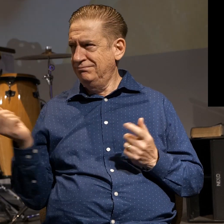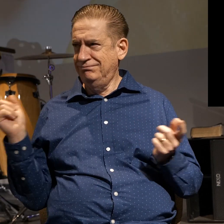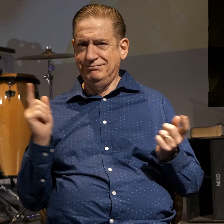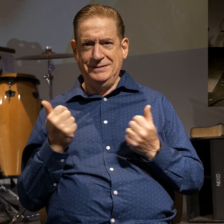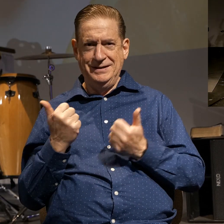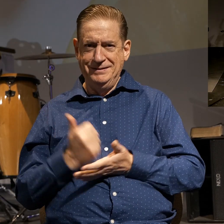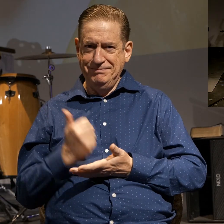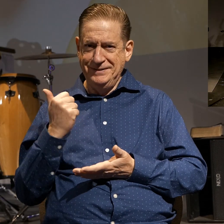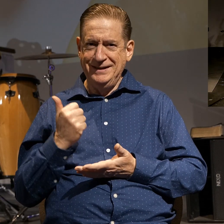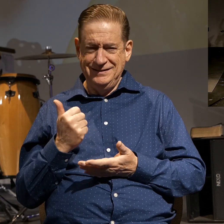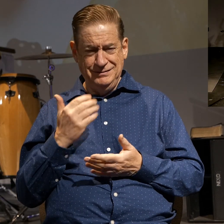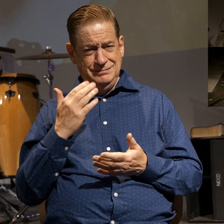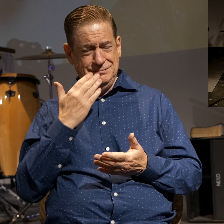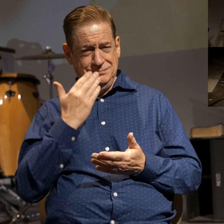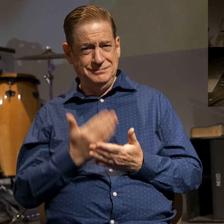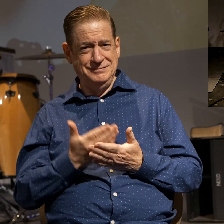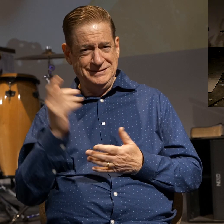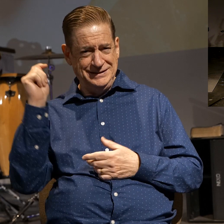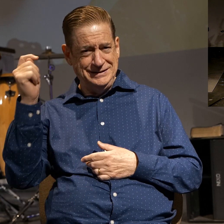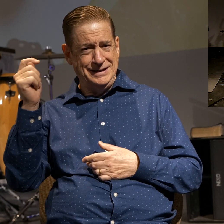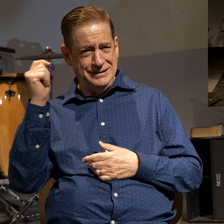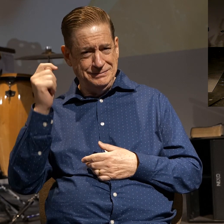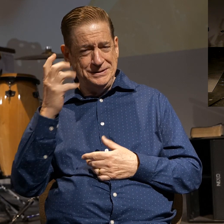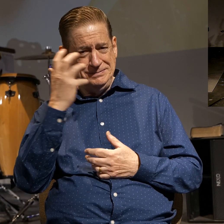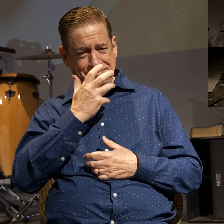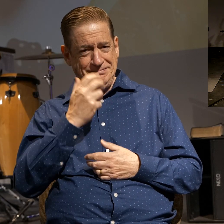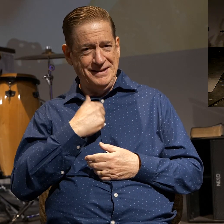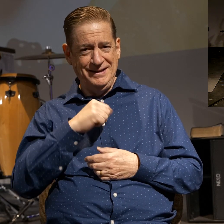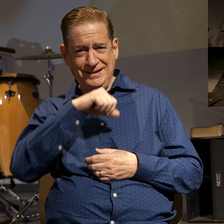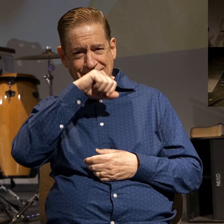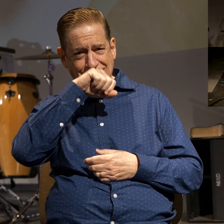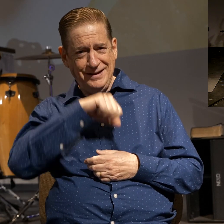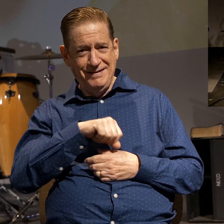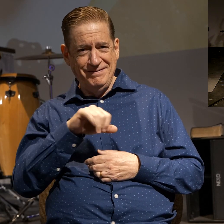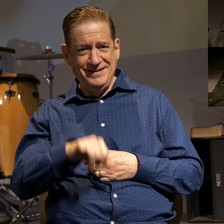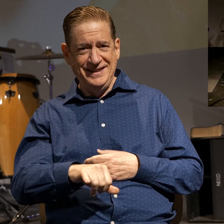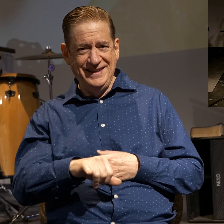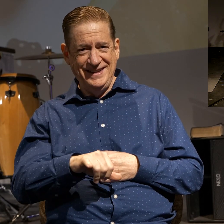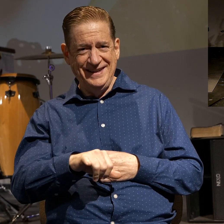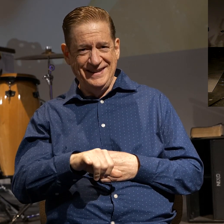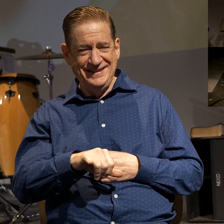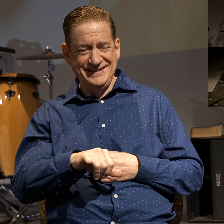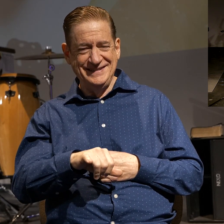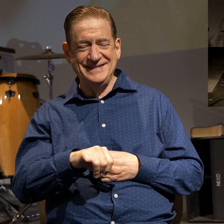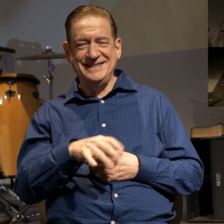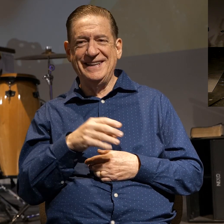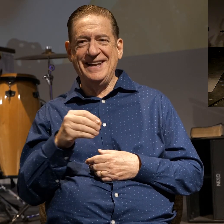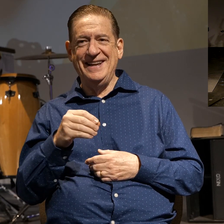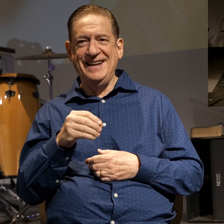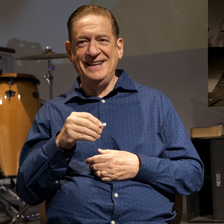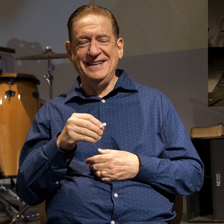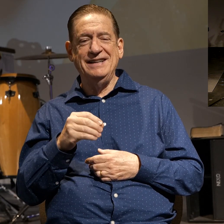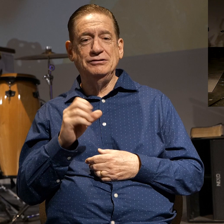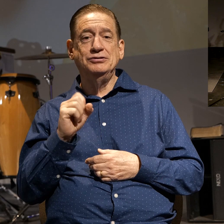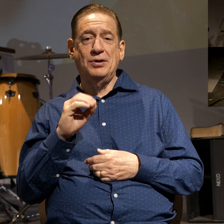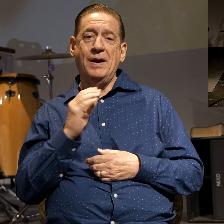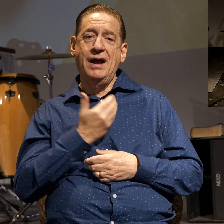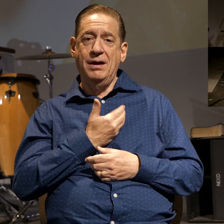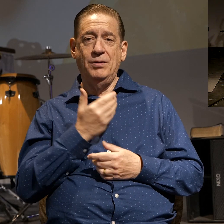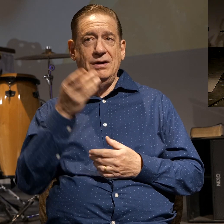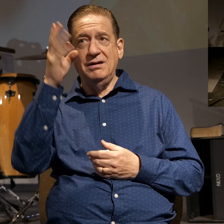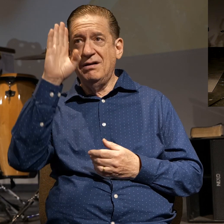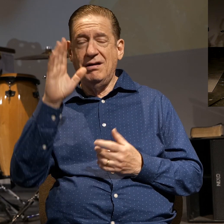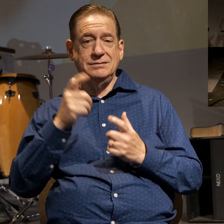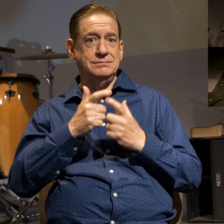That's a great testimony. I love it. That guy's got it. And so, our God is way